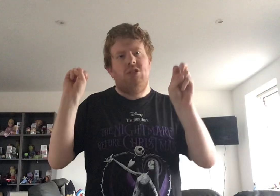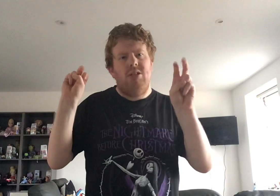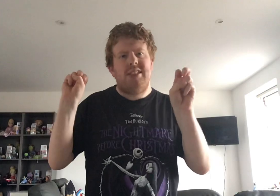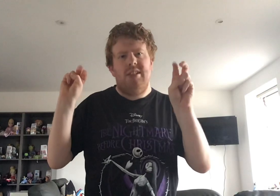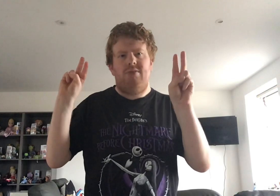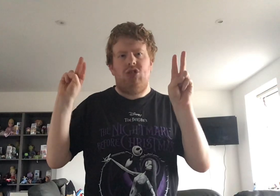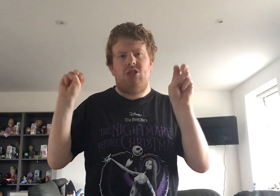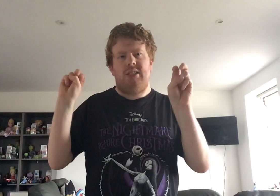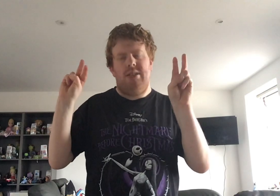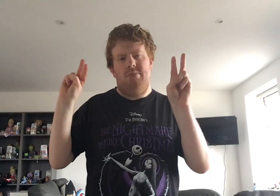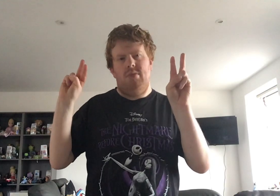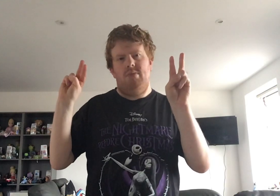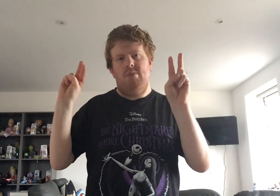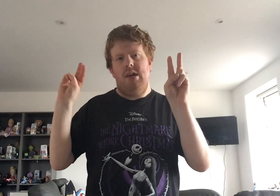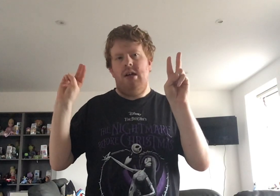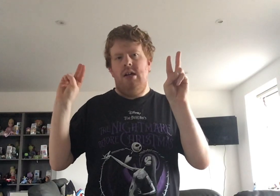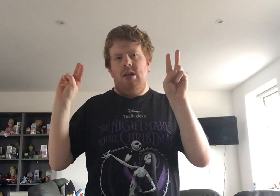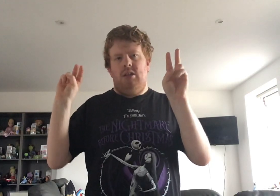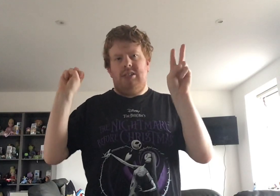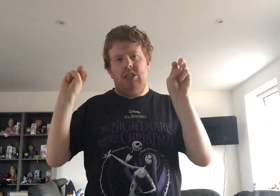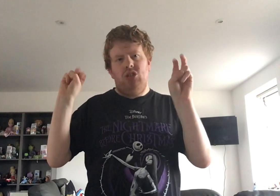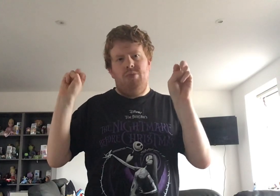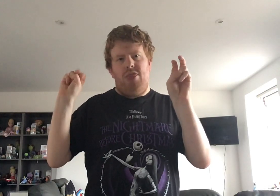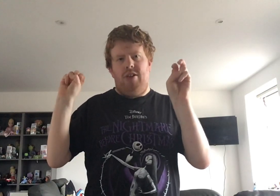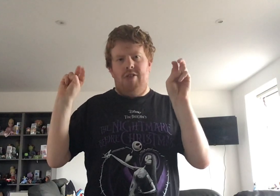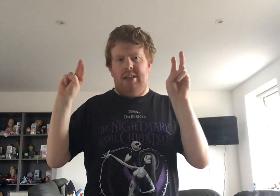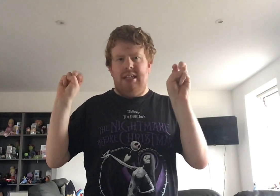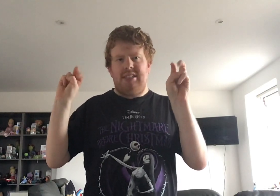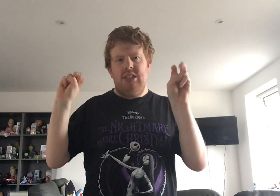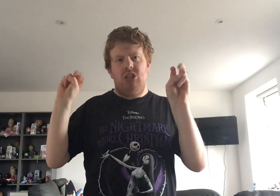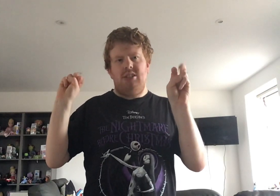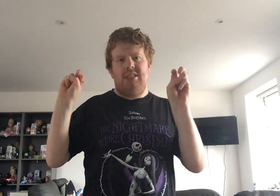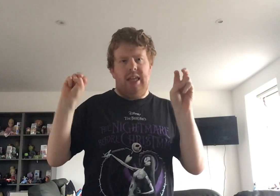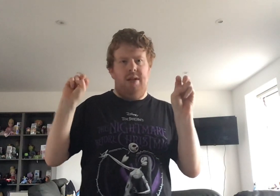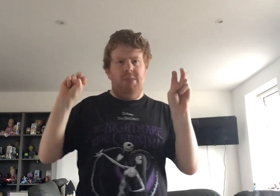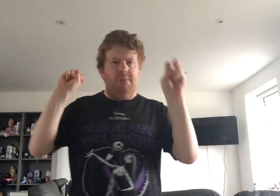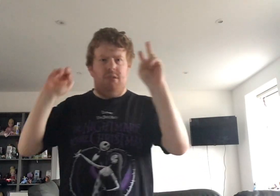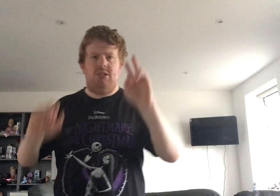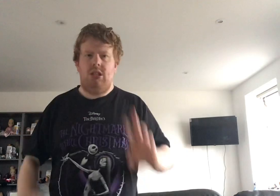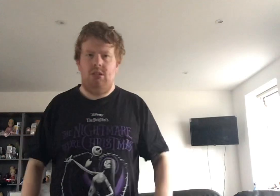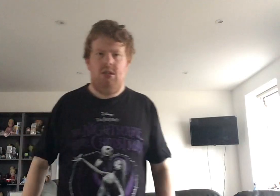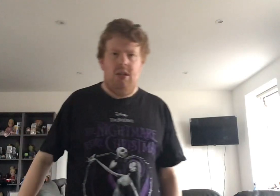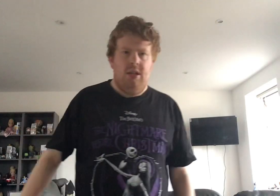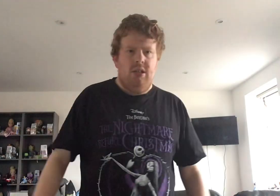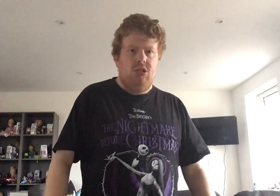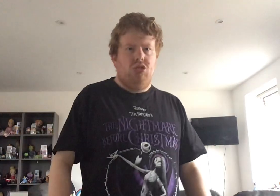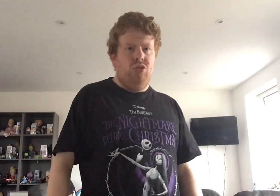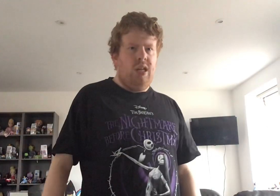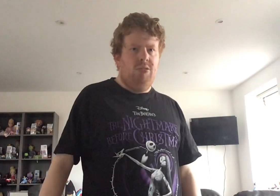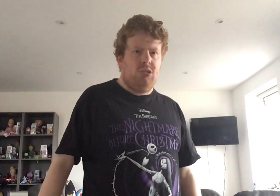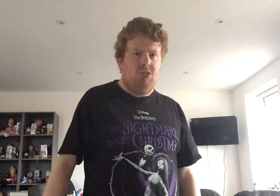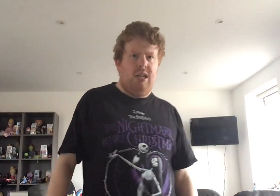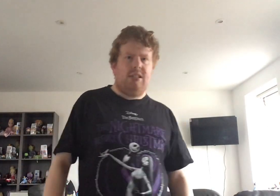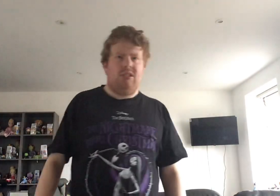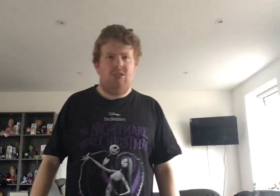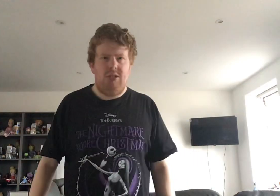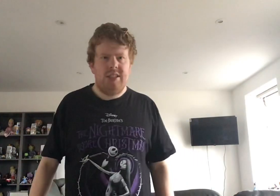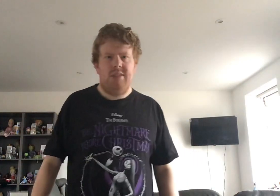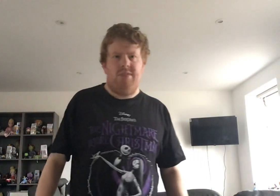aggressive, uh, tantrum-throwing, attention-seater, not blood. Doodly would react aggressively,